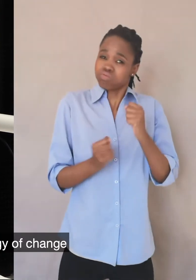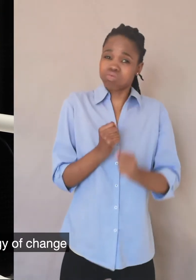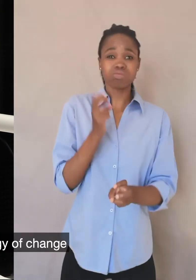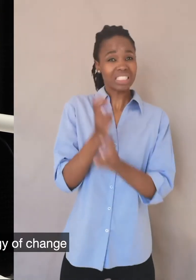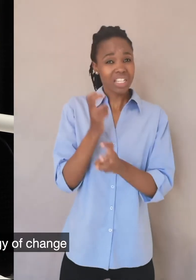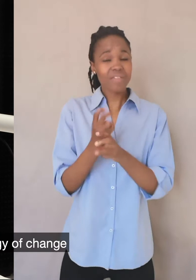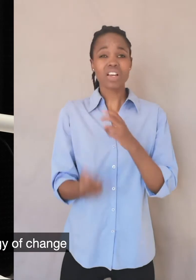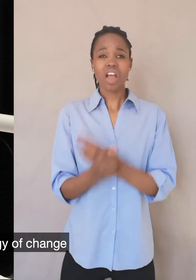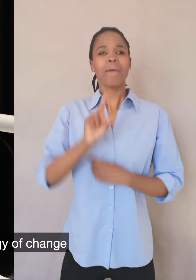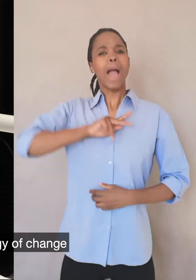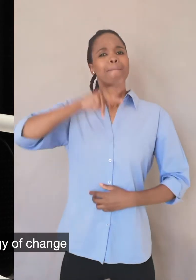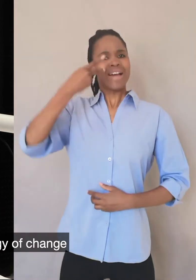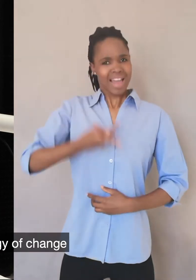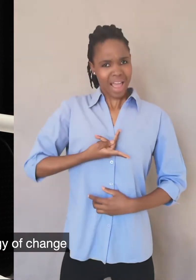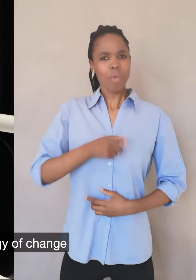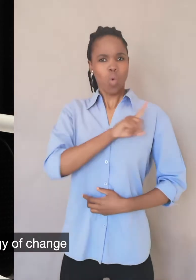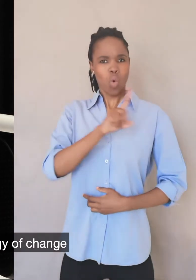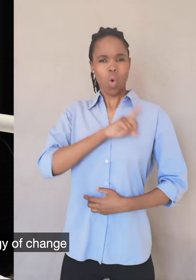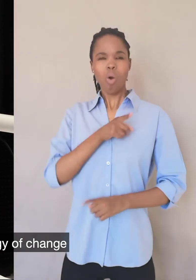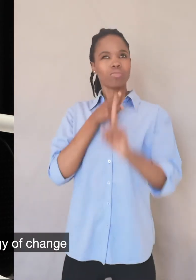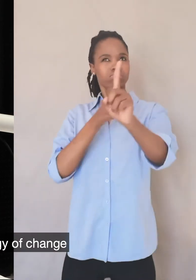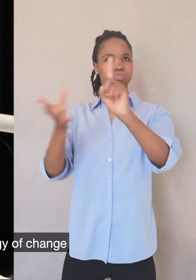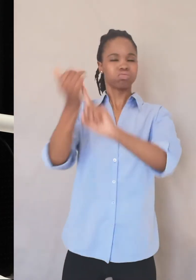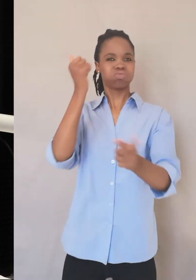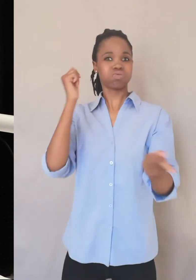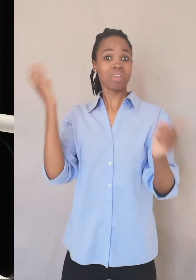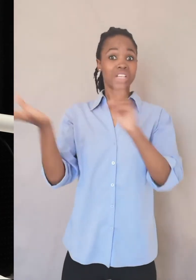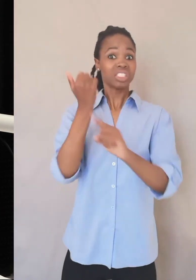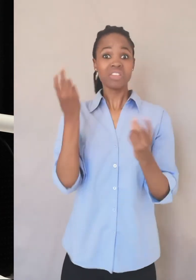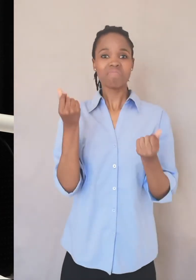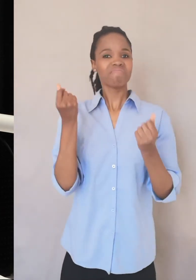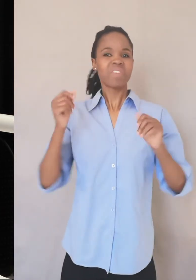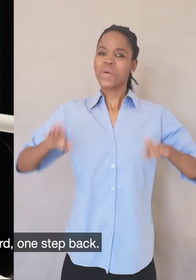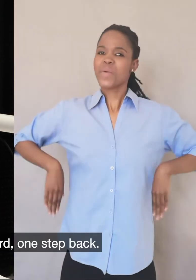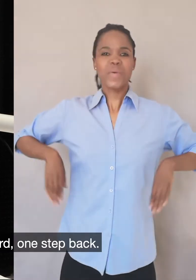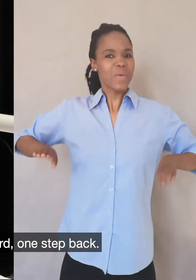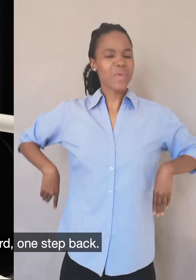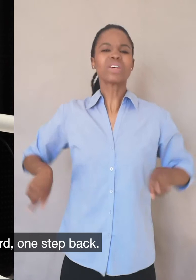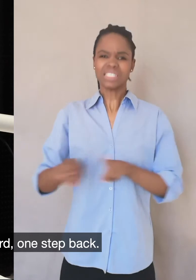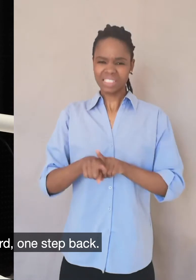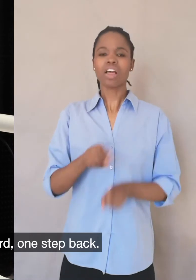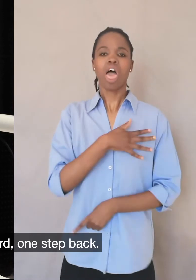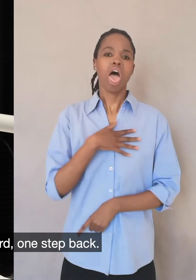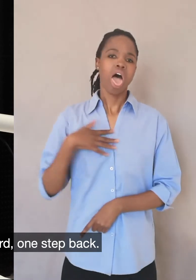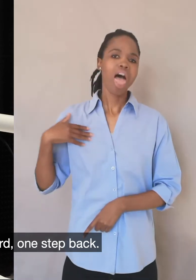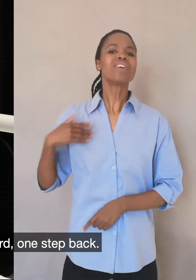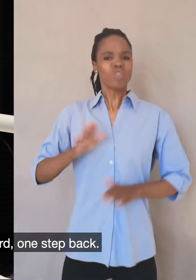was upset at the lethargy of change. And going, like I said, two steps forward, one step back.